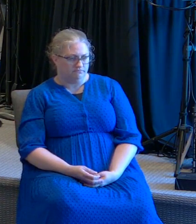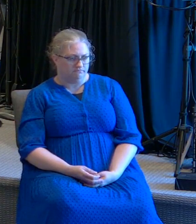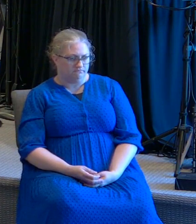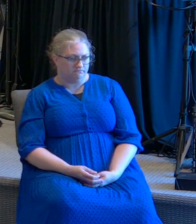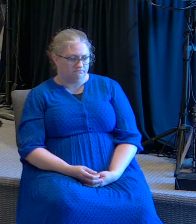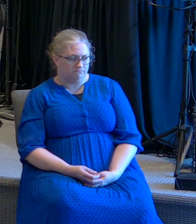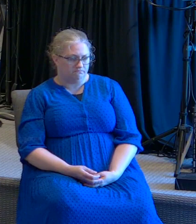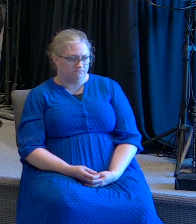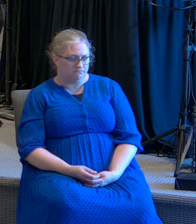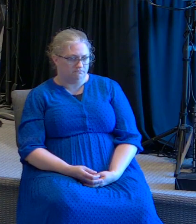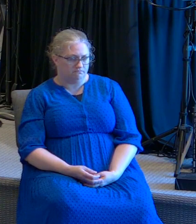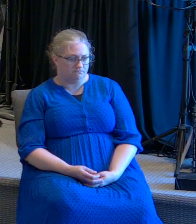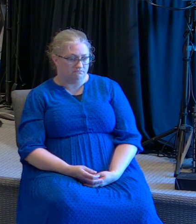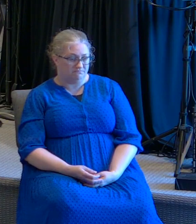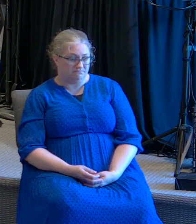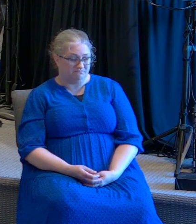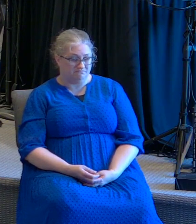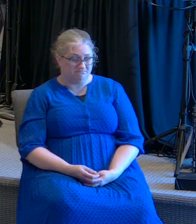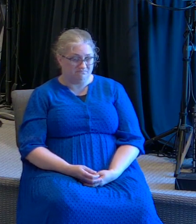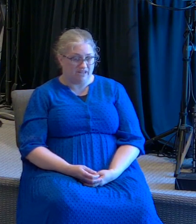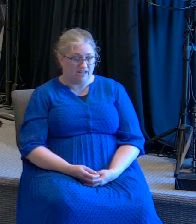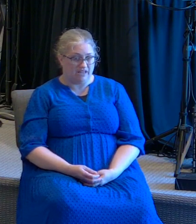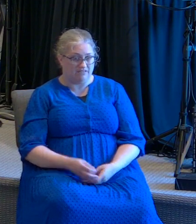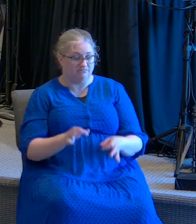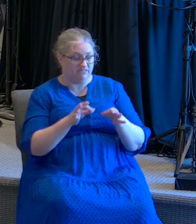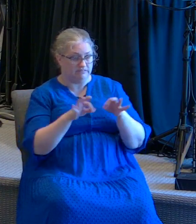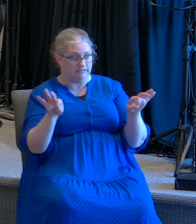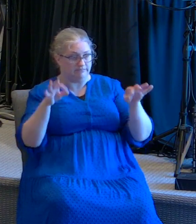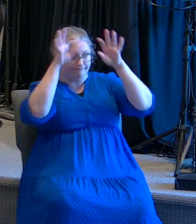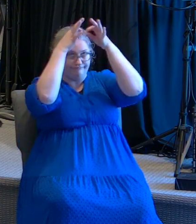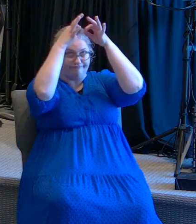there could have been a caption above his head